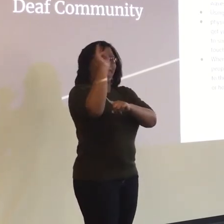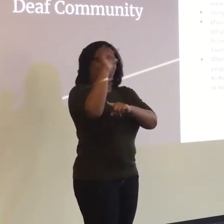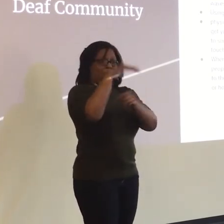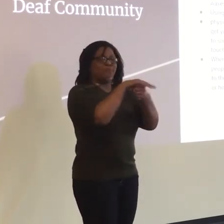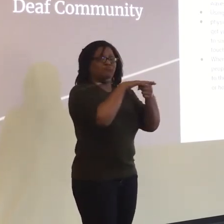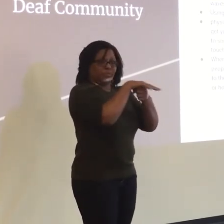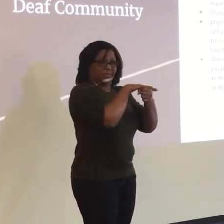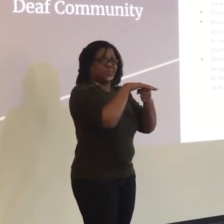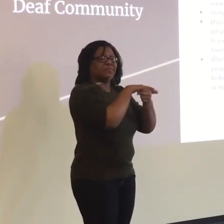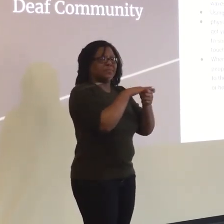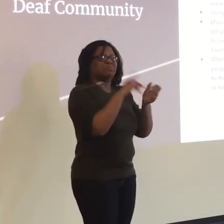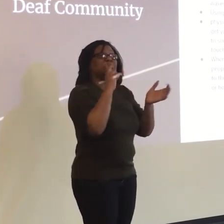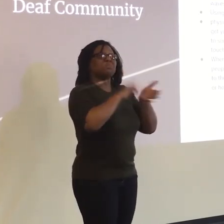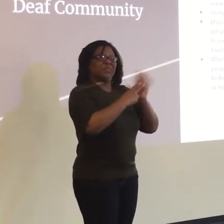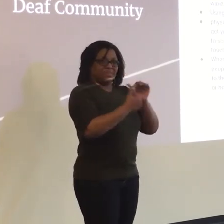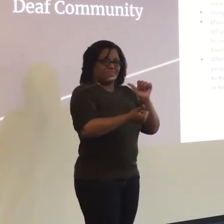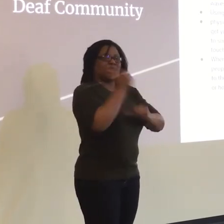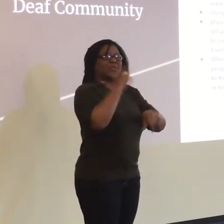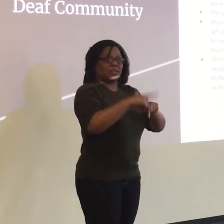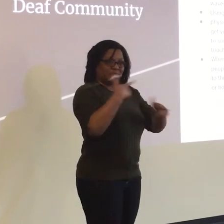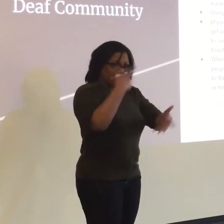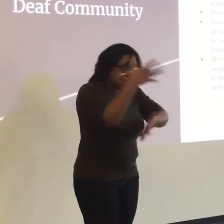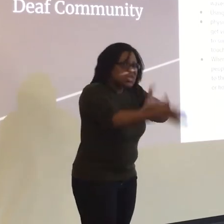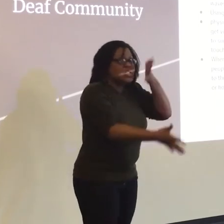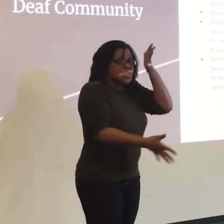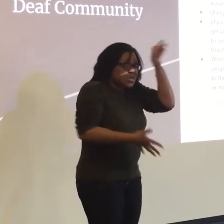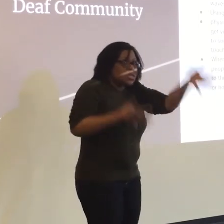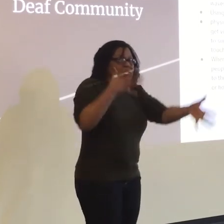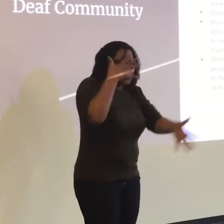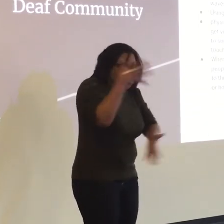gestures. So, window or aisle.